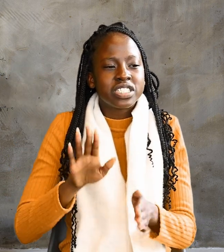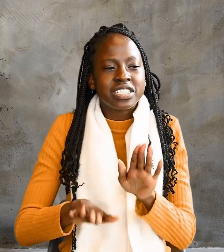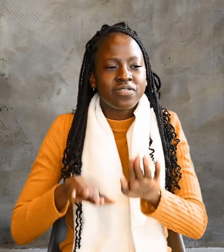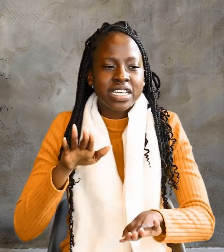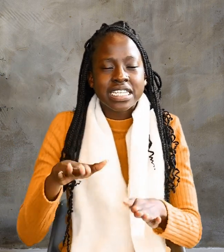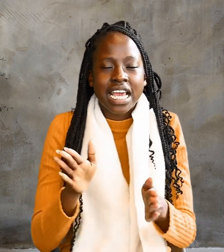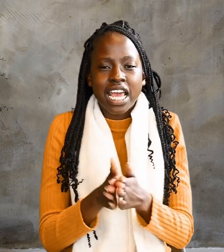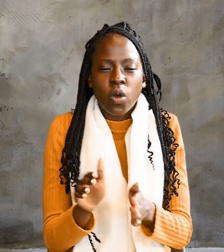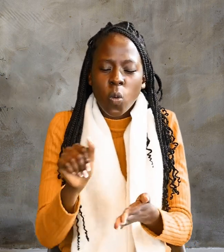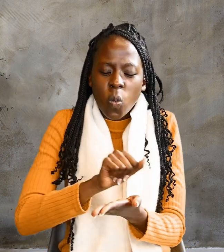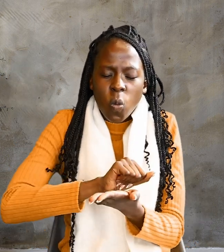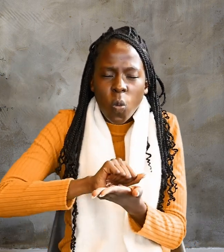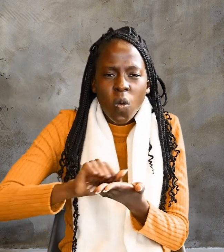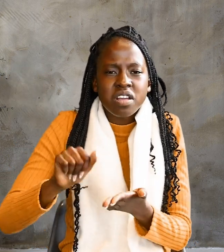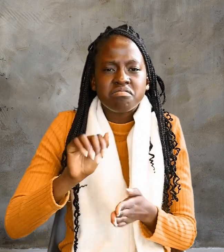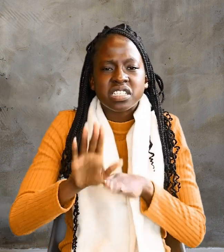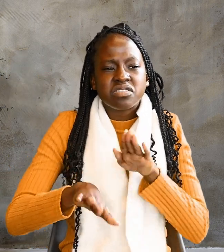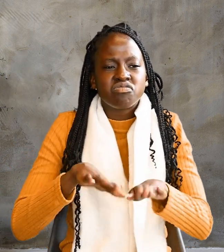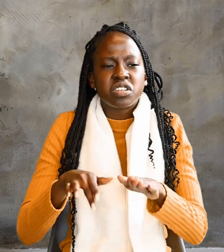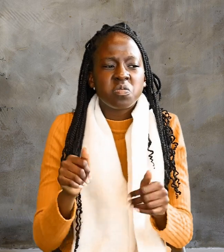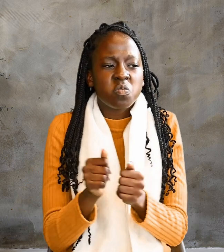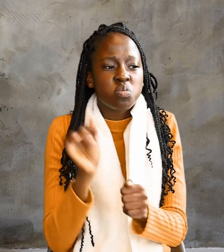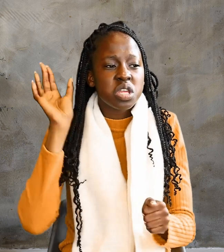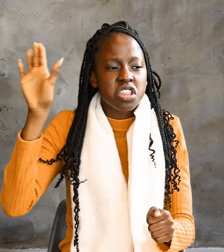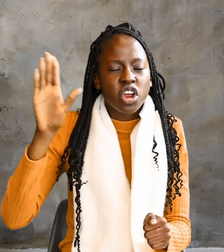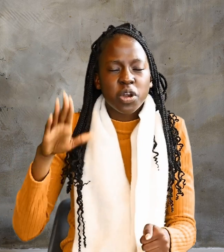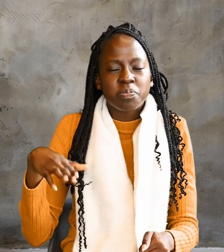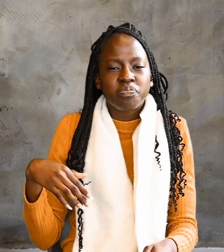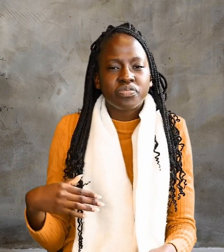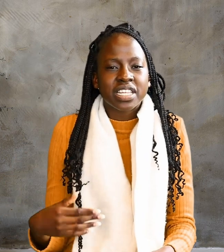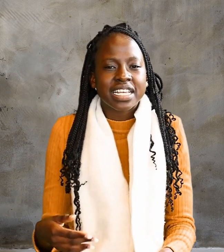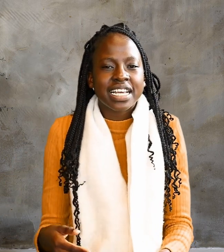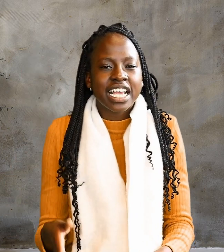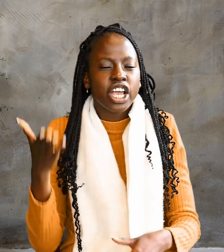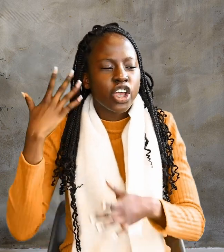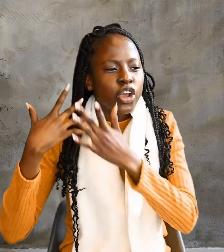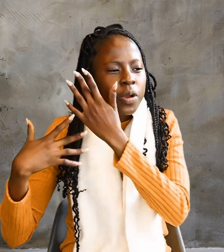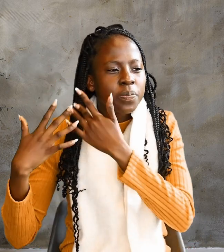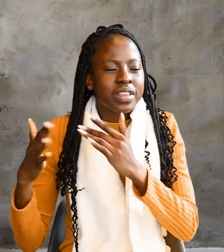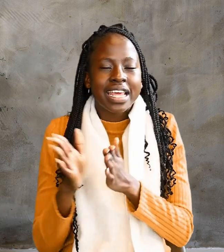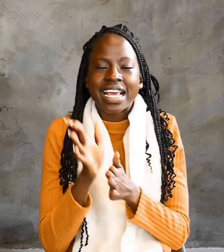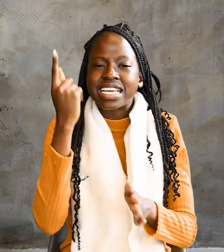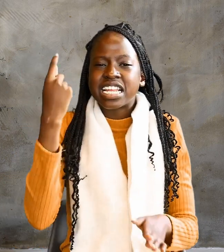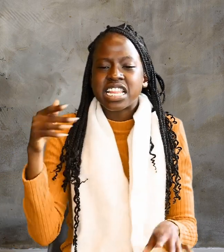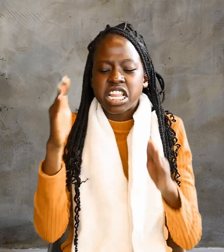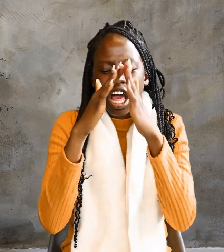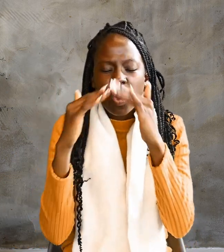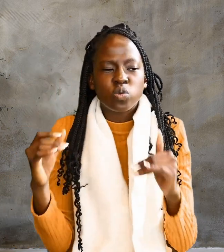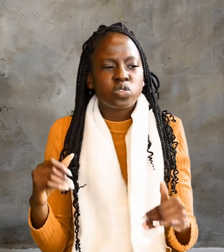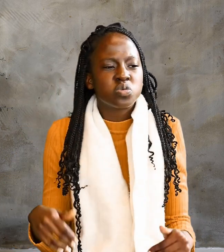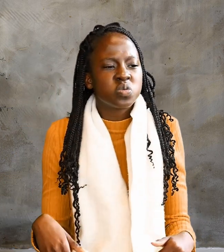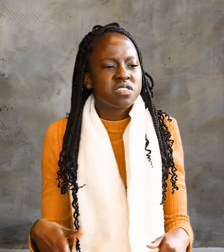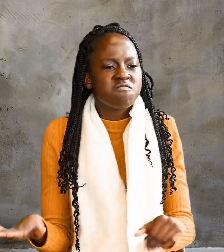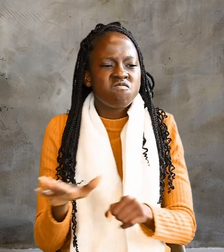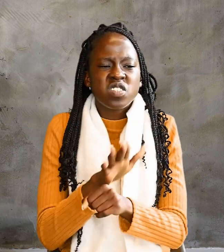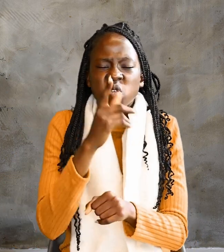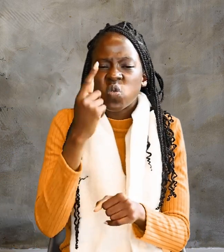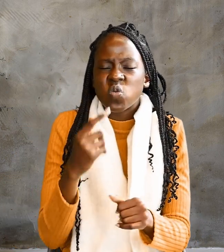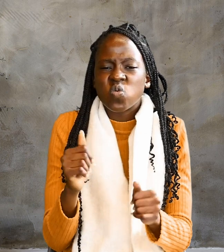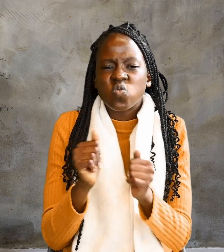his feet with her hair. And the house was filled with the fragrance of the perfume. But